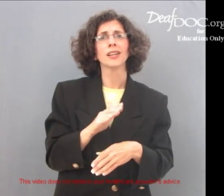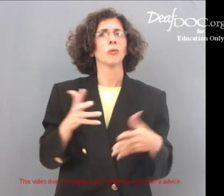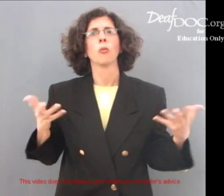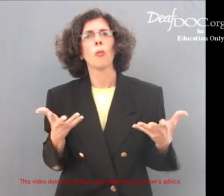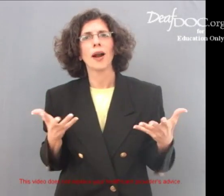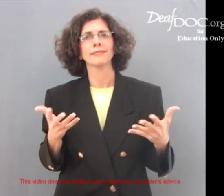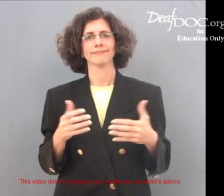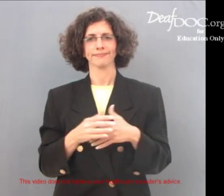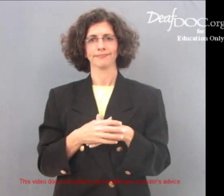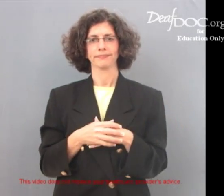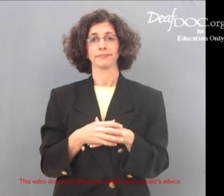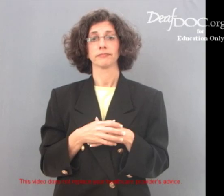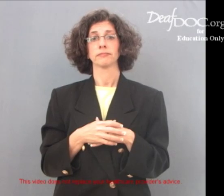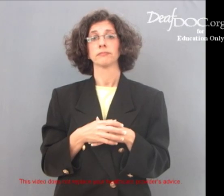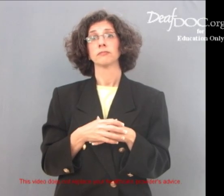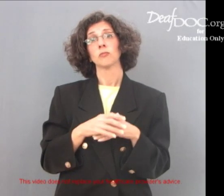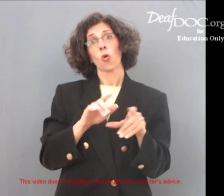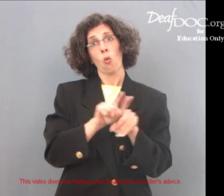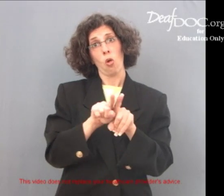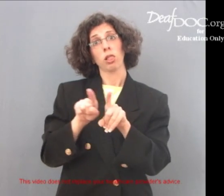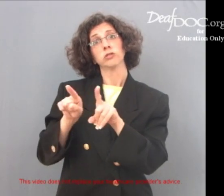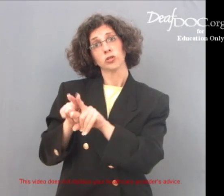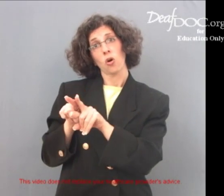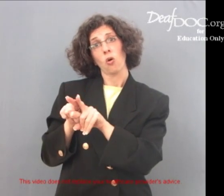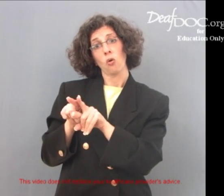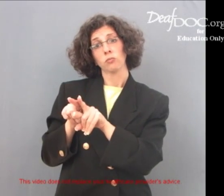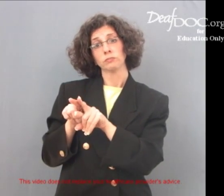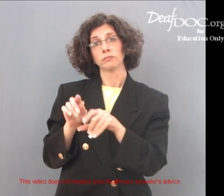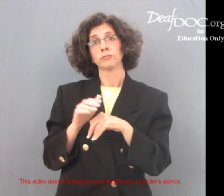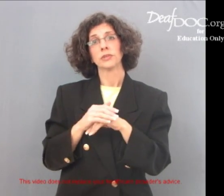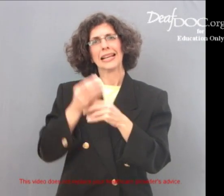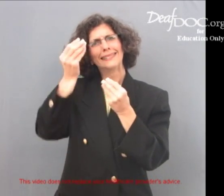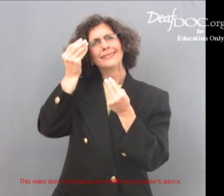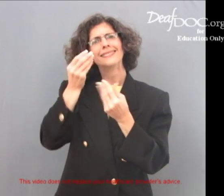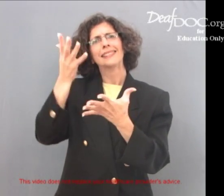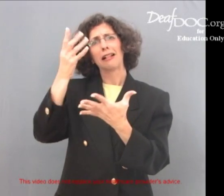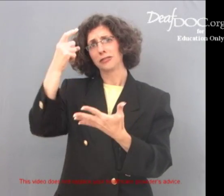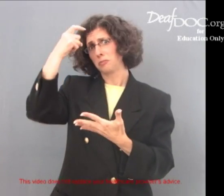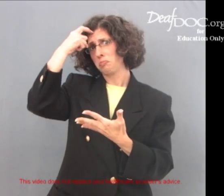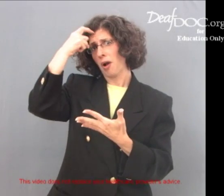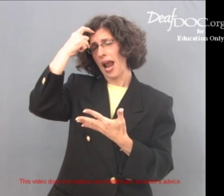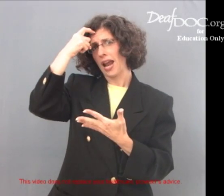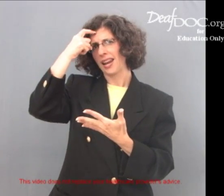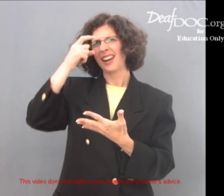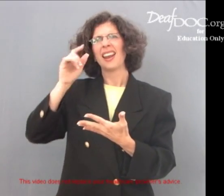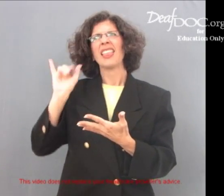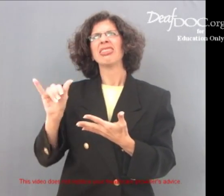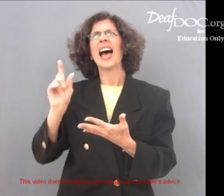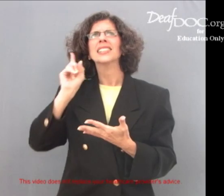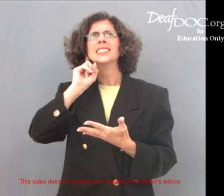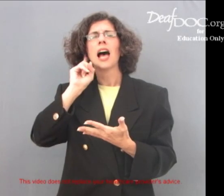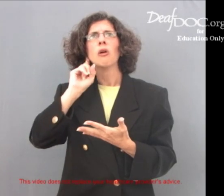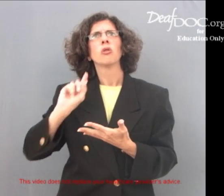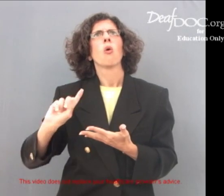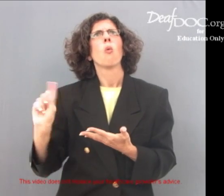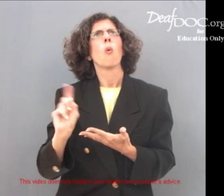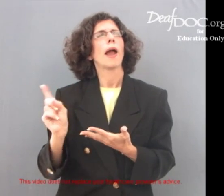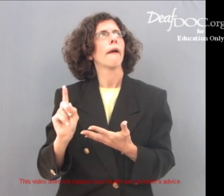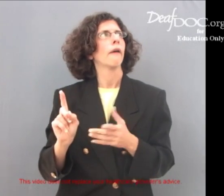music, as well as informing your brain where the sound